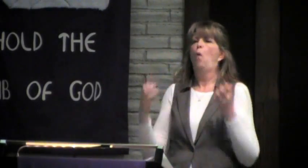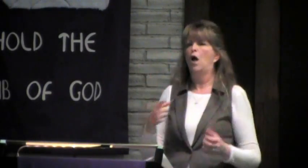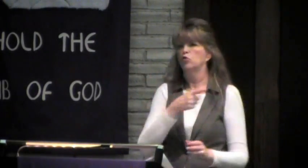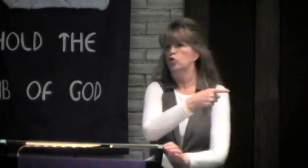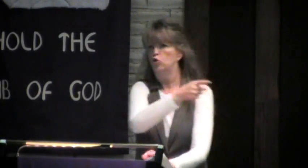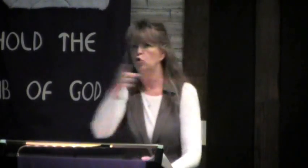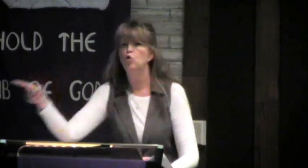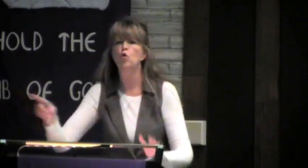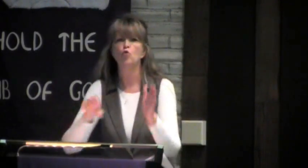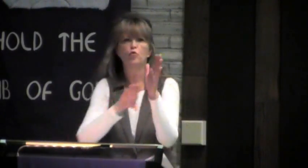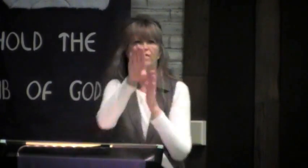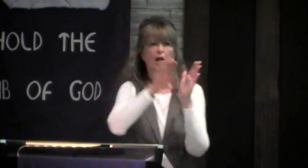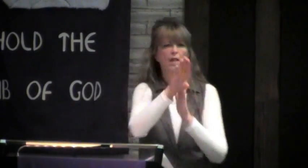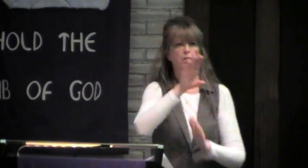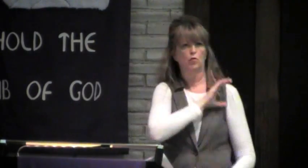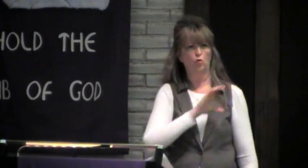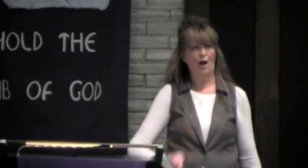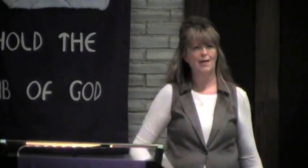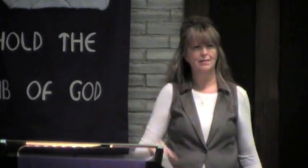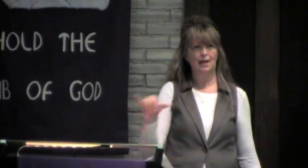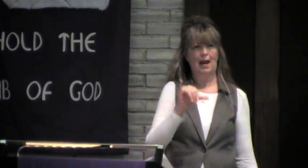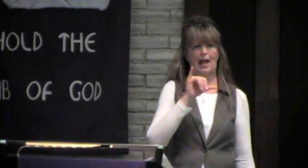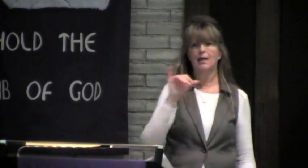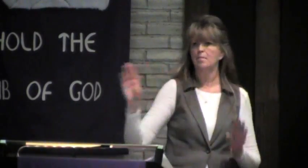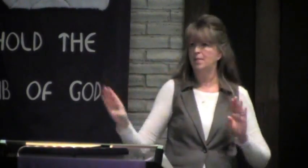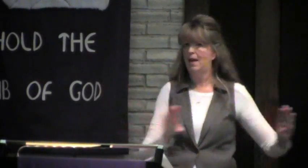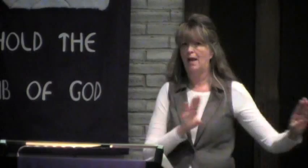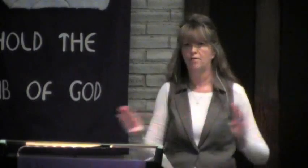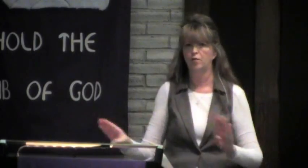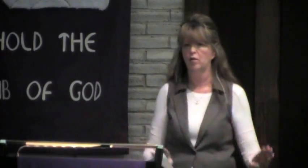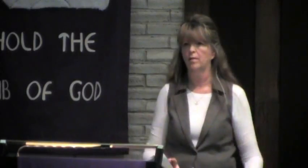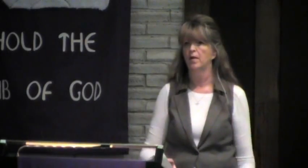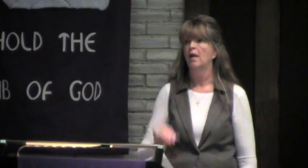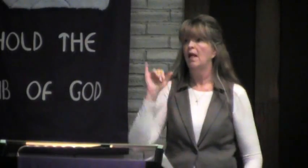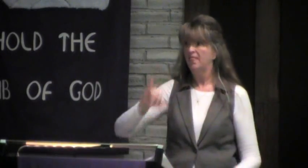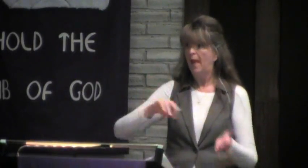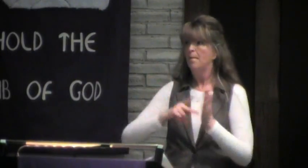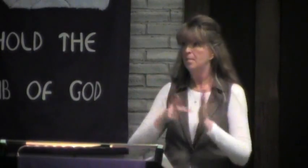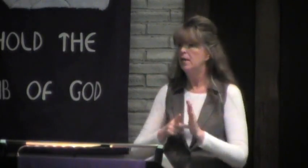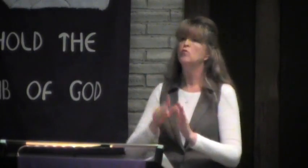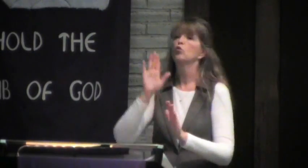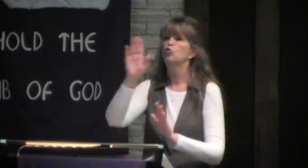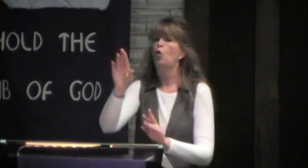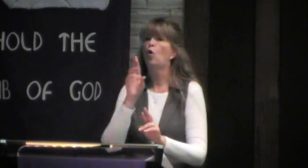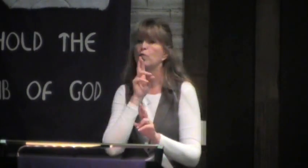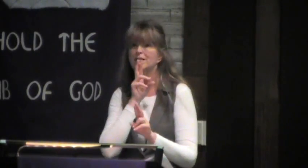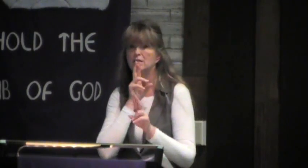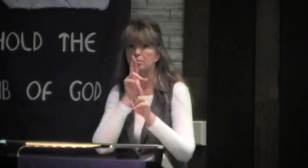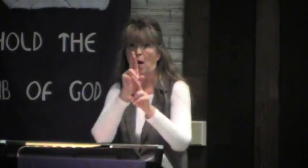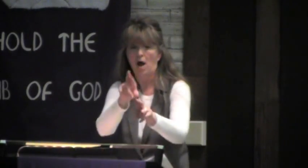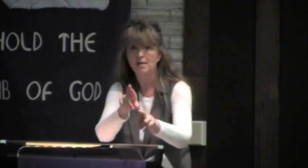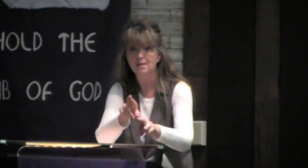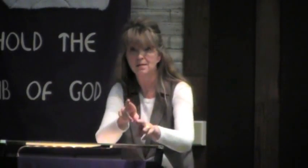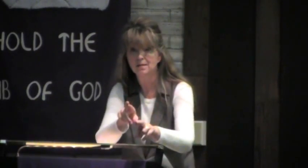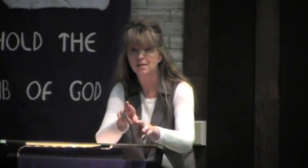100%. He wants you to develop a Christ-like behavior. And that means your